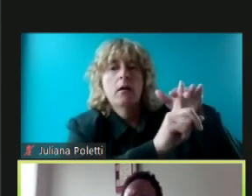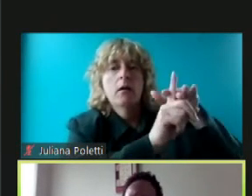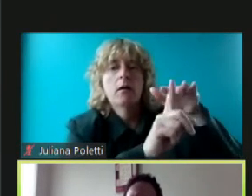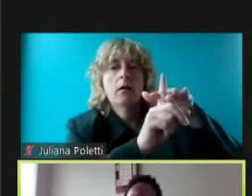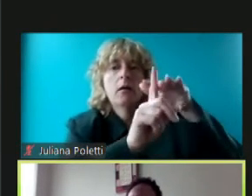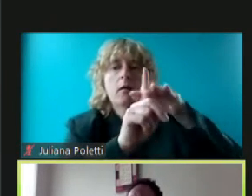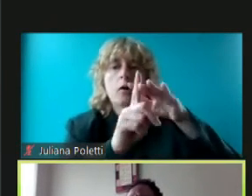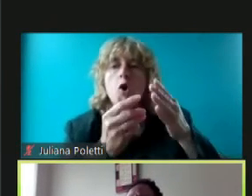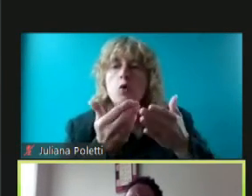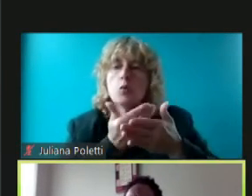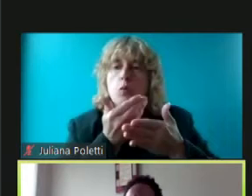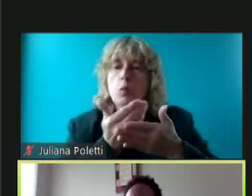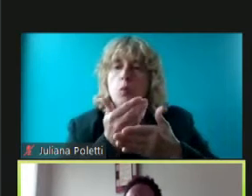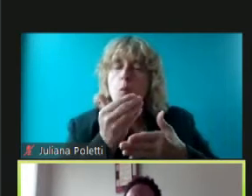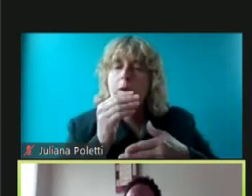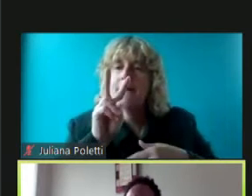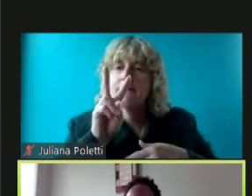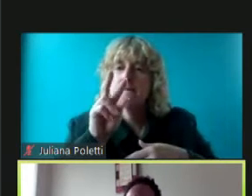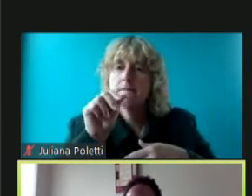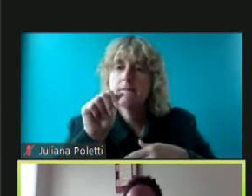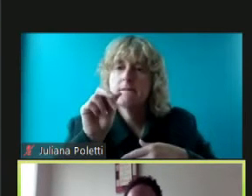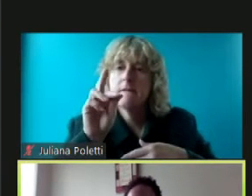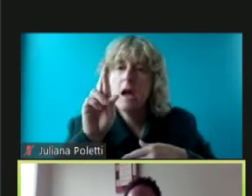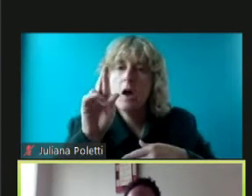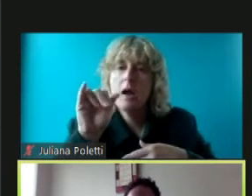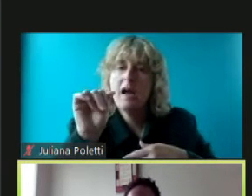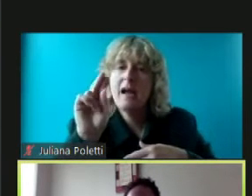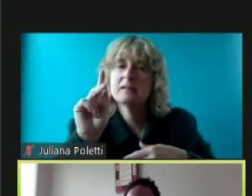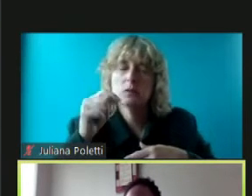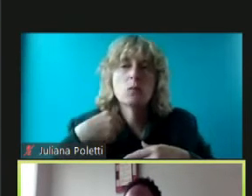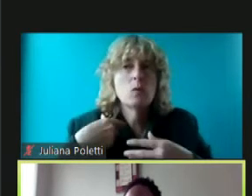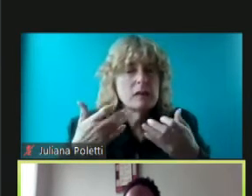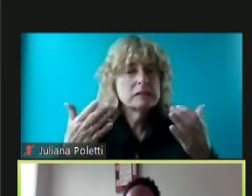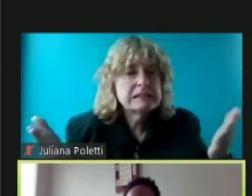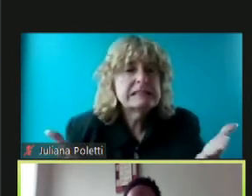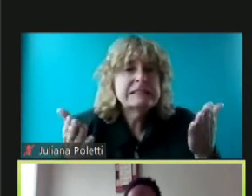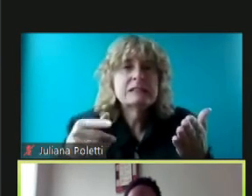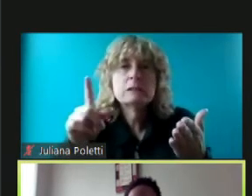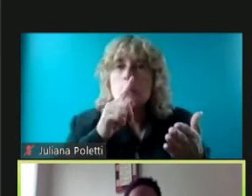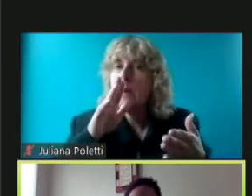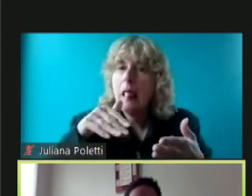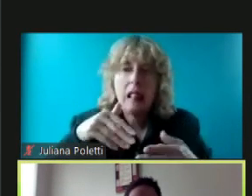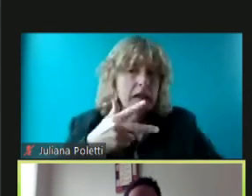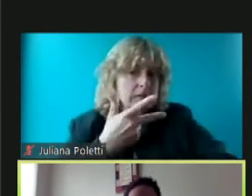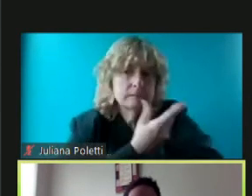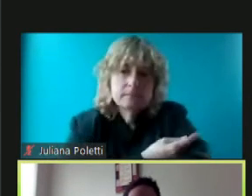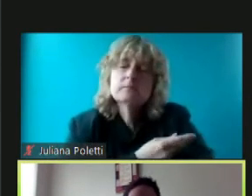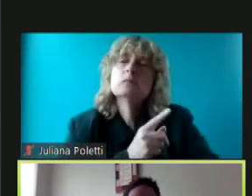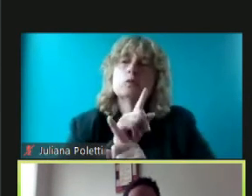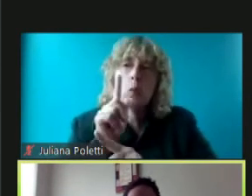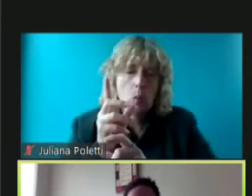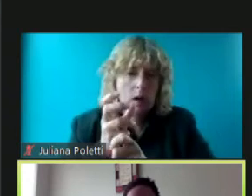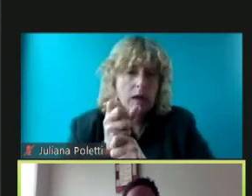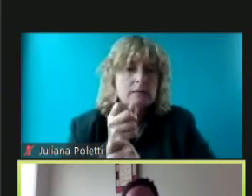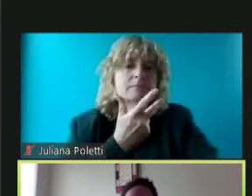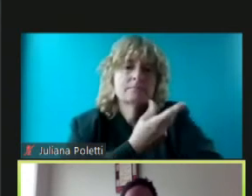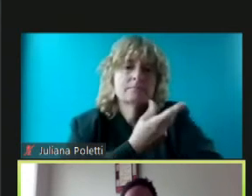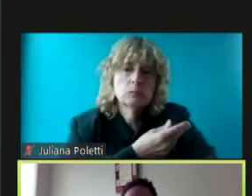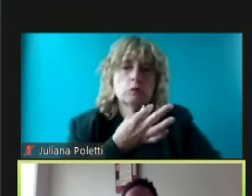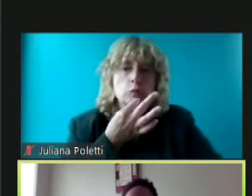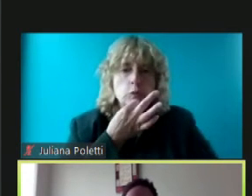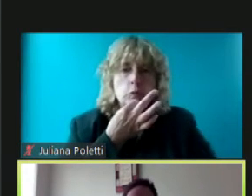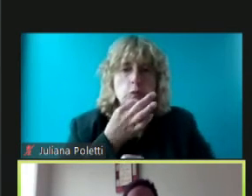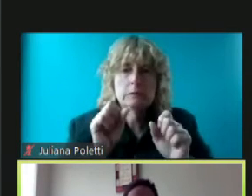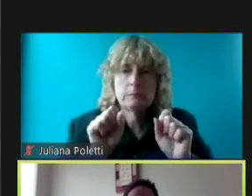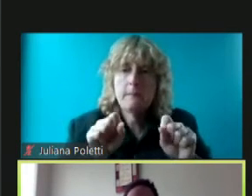encourage those that are not vaccinated to get vaccinated um as soon as possible um if we can go to the next